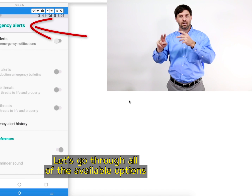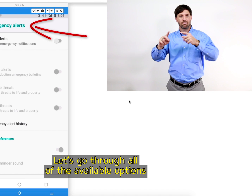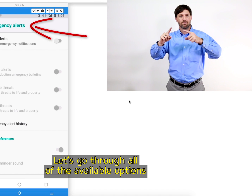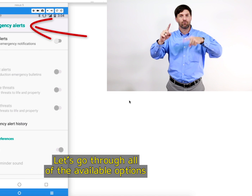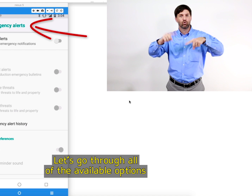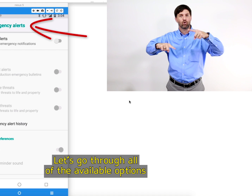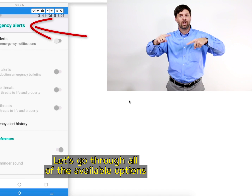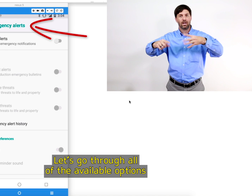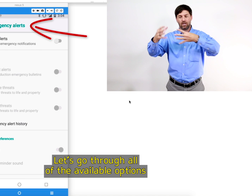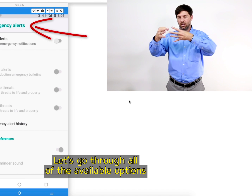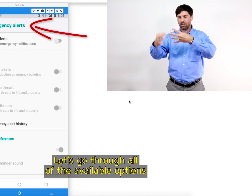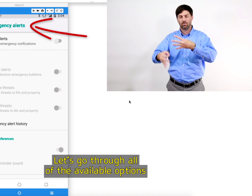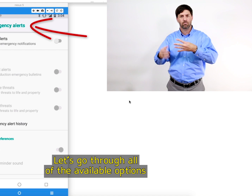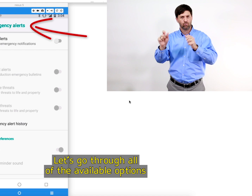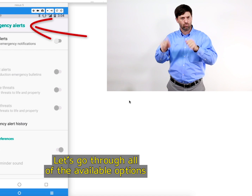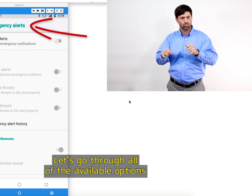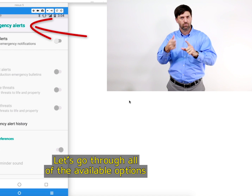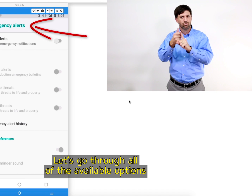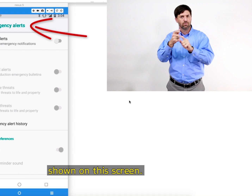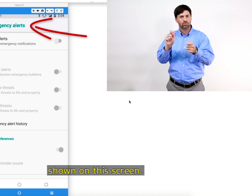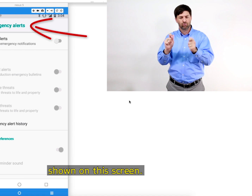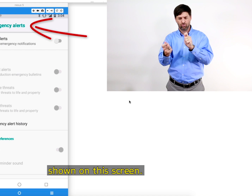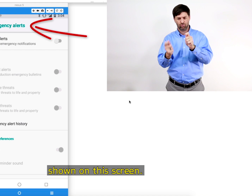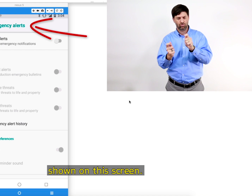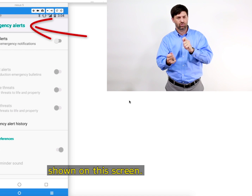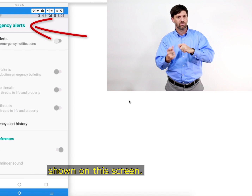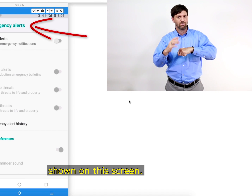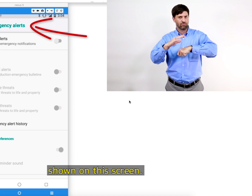Let's go through all of the available options shown on this screen.